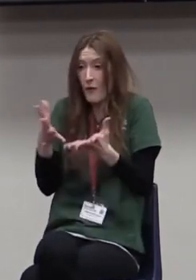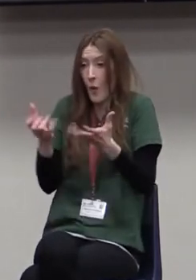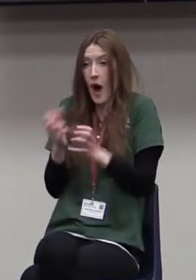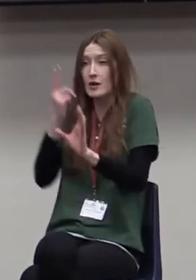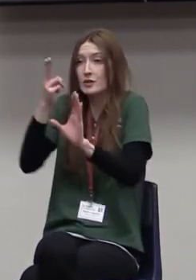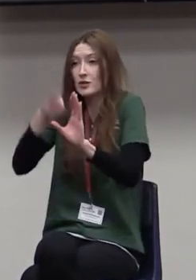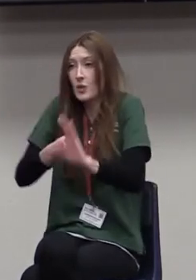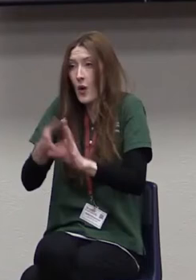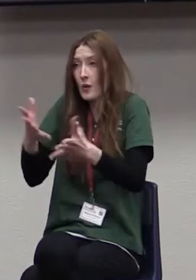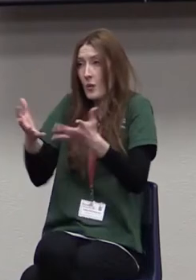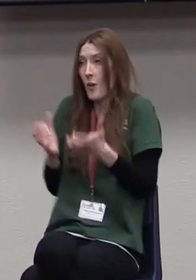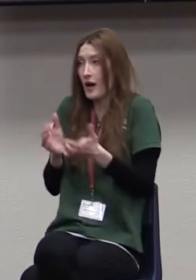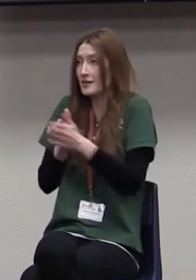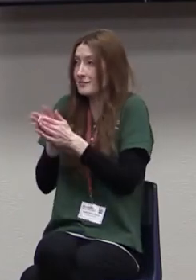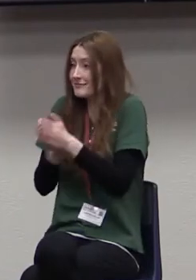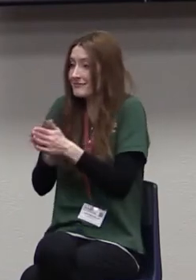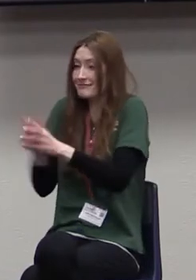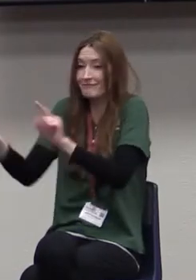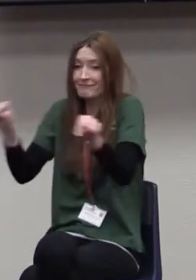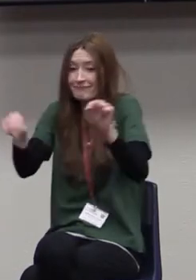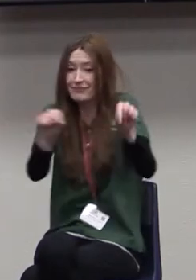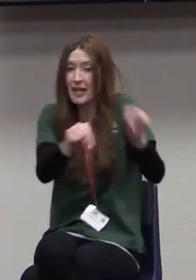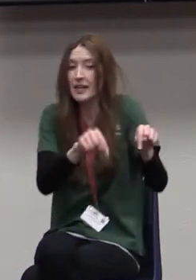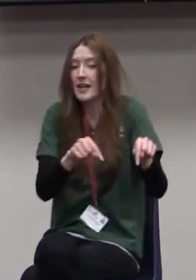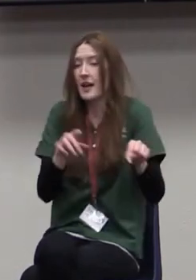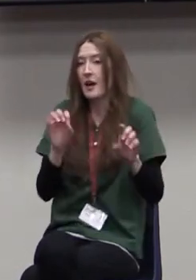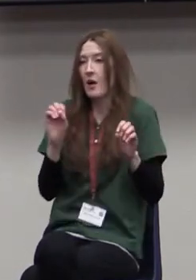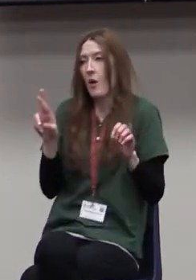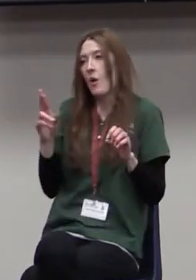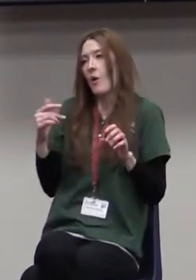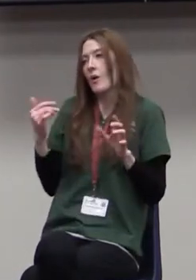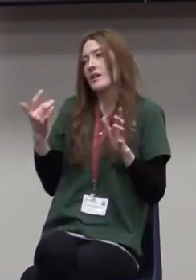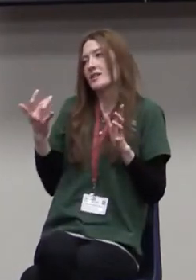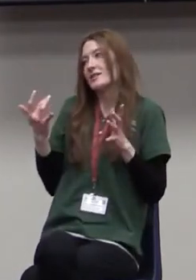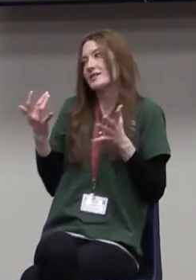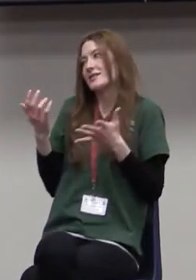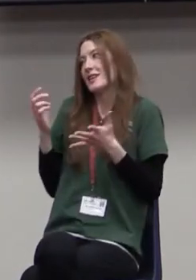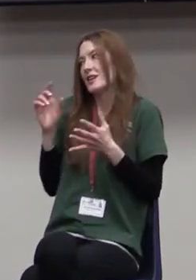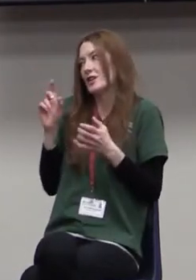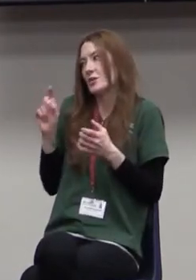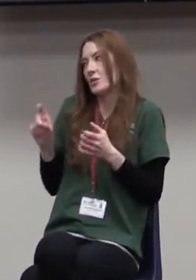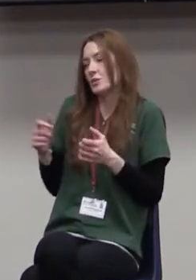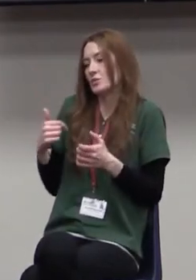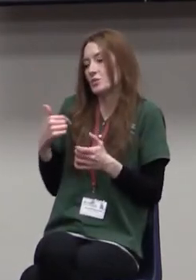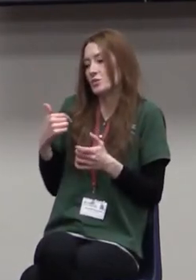about instead of trying to get them to do things simply because we need somebody in that department?